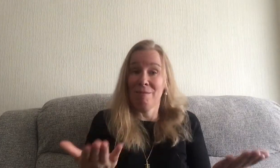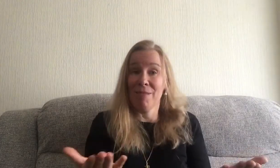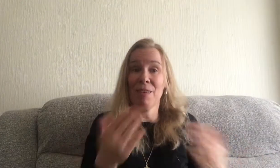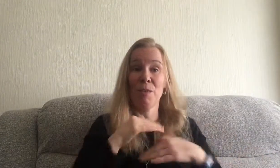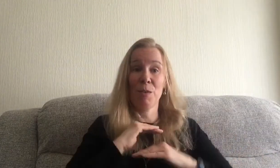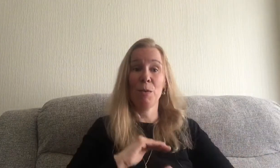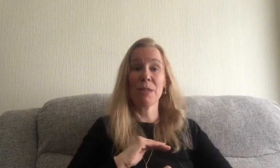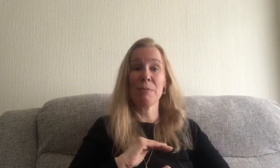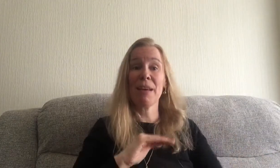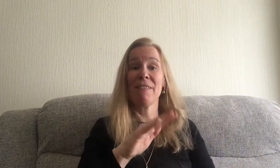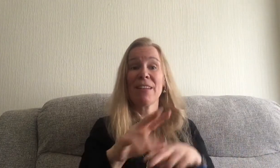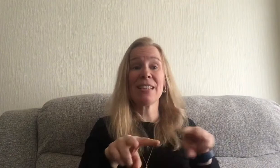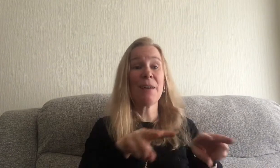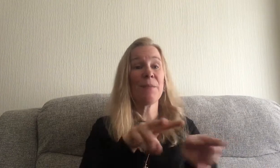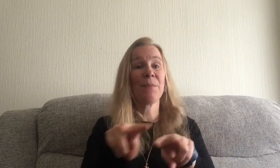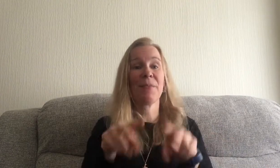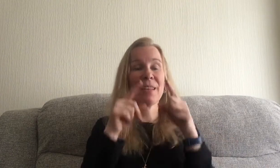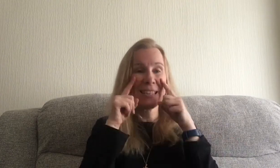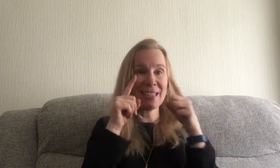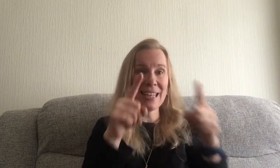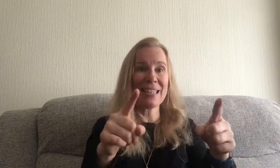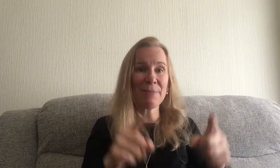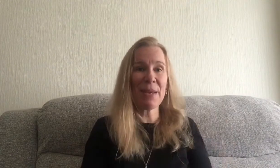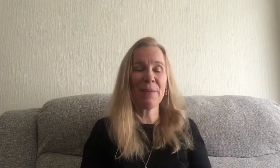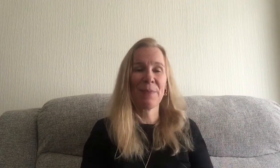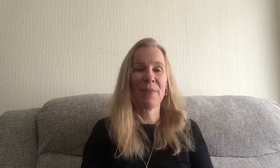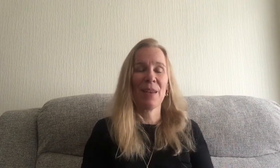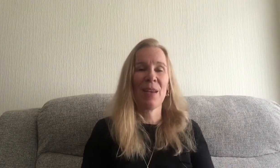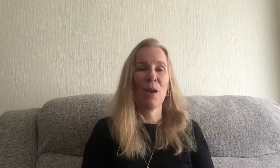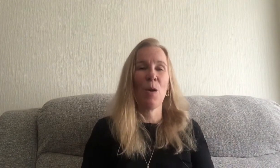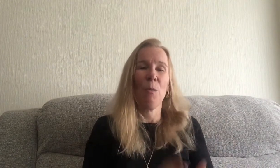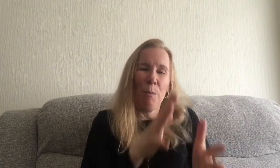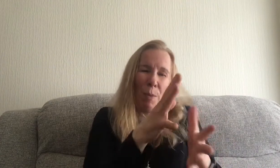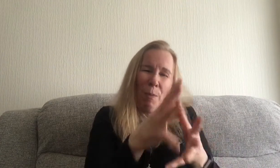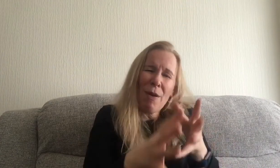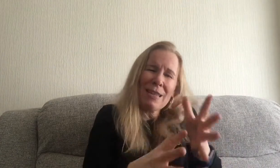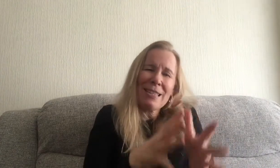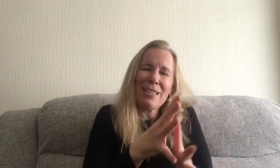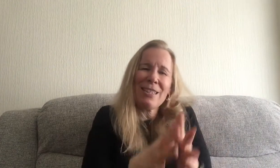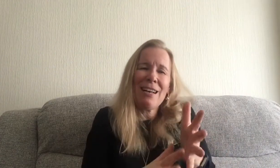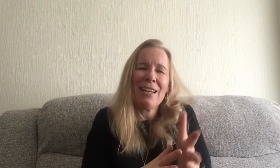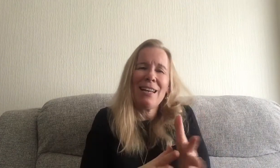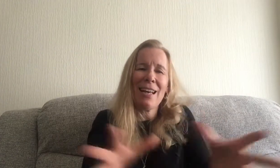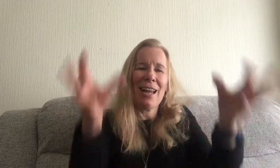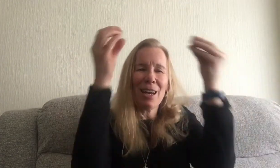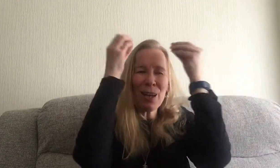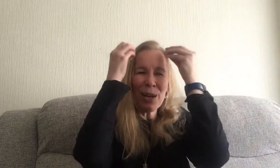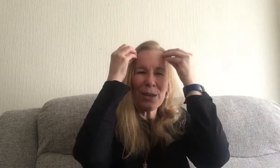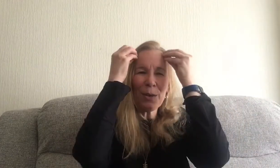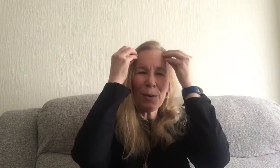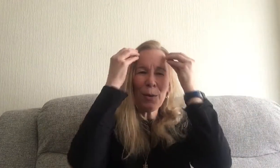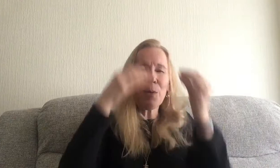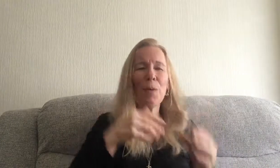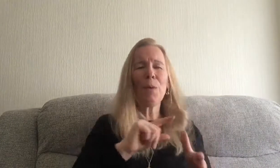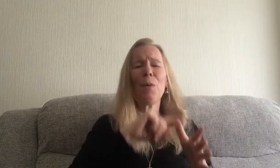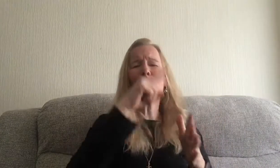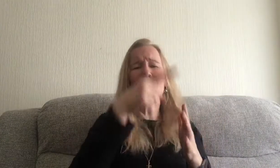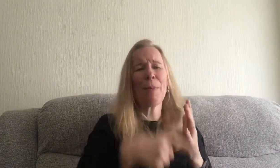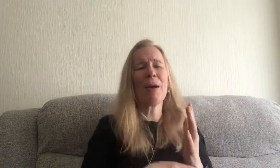If you want to make a video, send it me. But practice your signing and learn all about